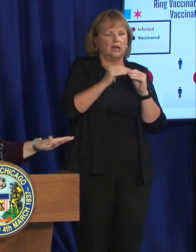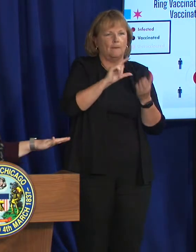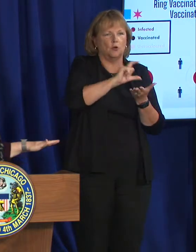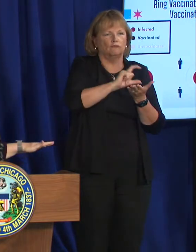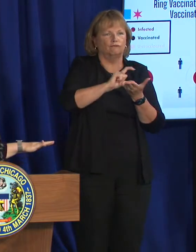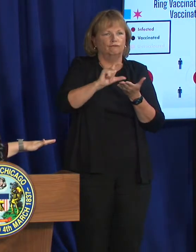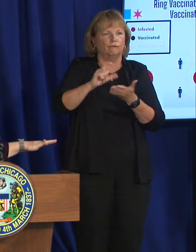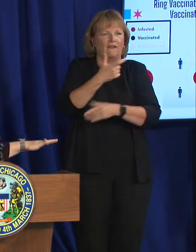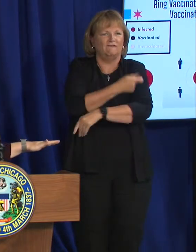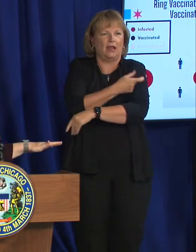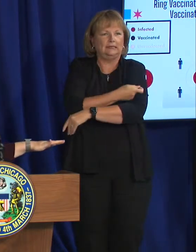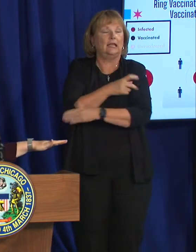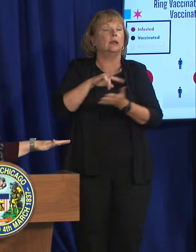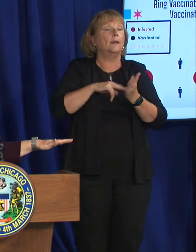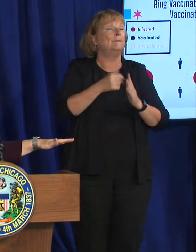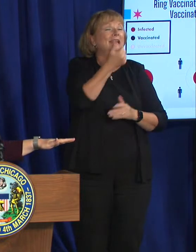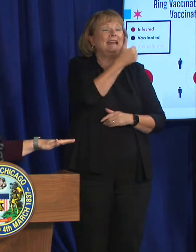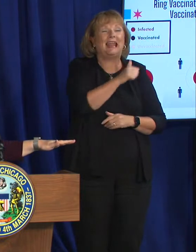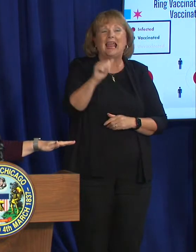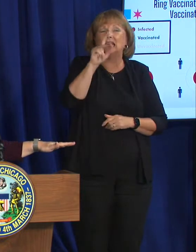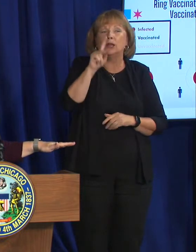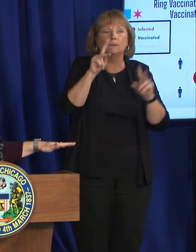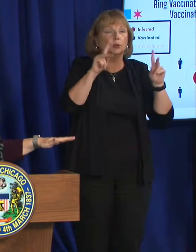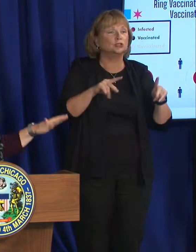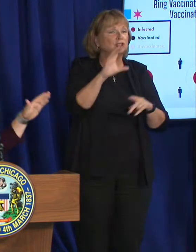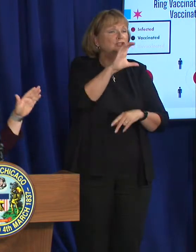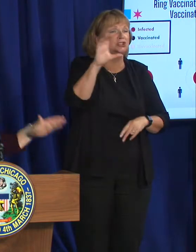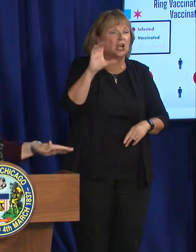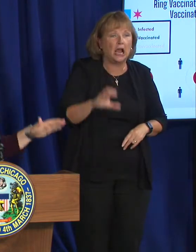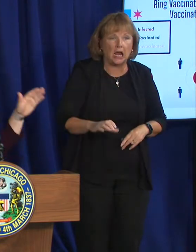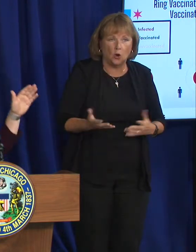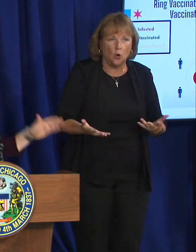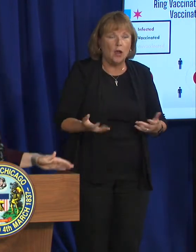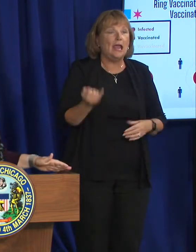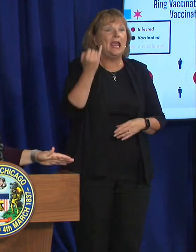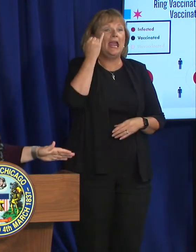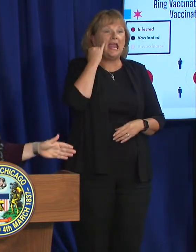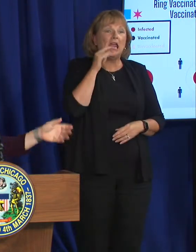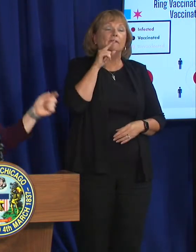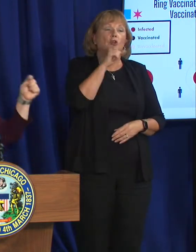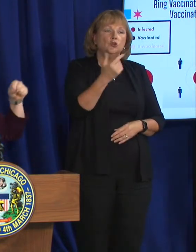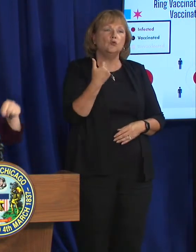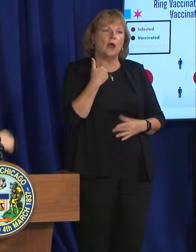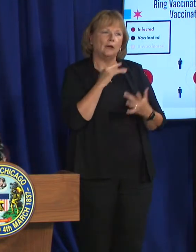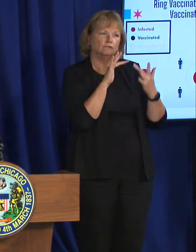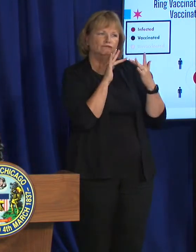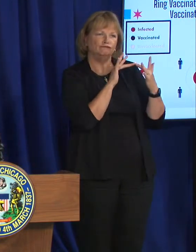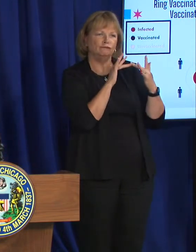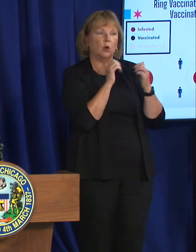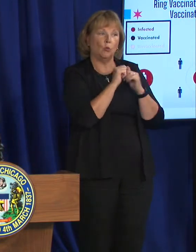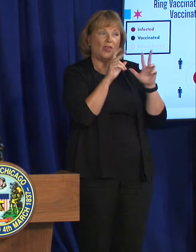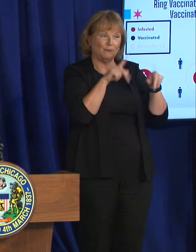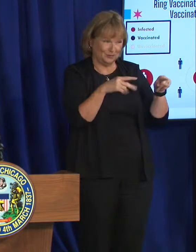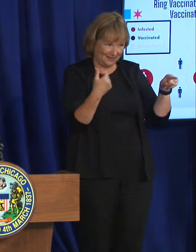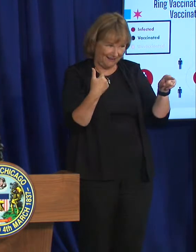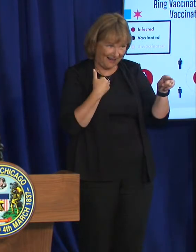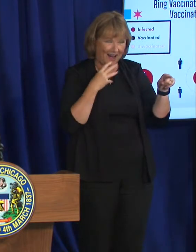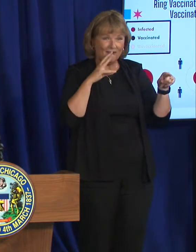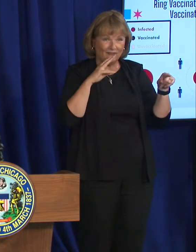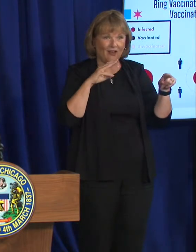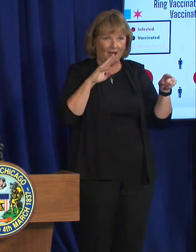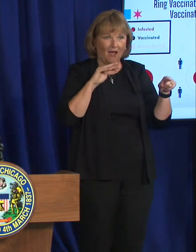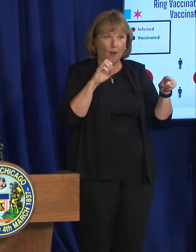anybody in Chicago, it does not matter. If you are a close contact of a confirmed monkeypox vaccine,